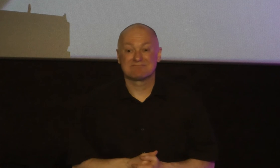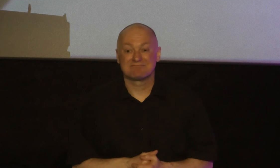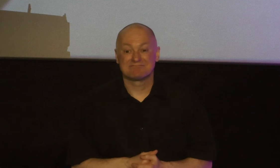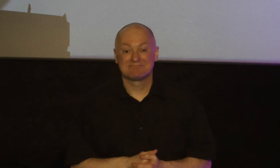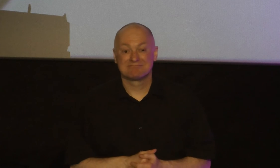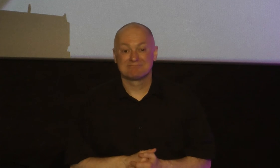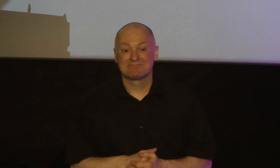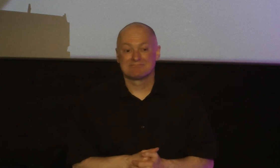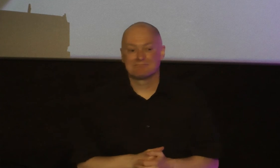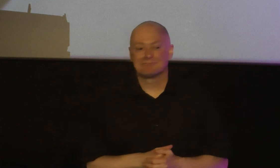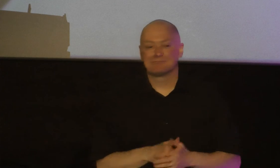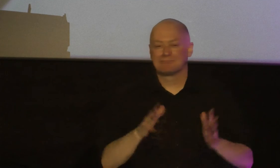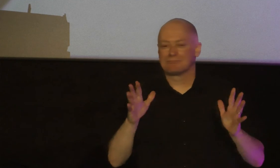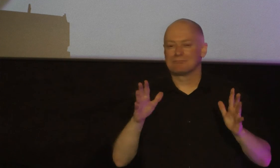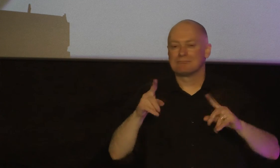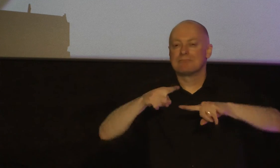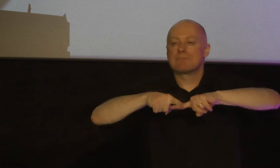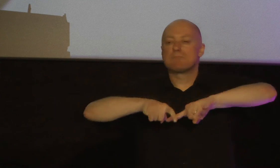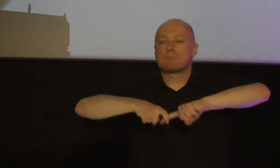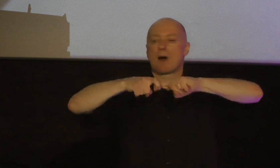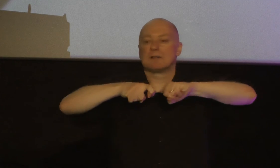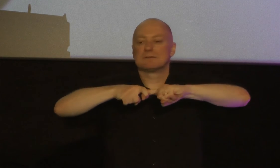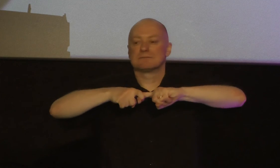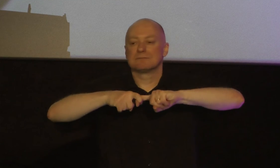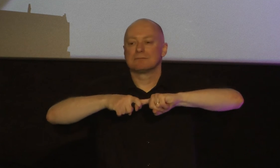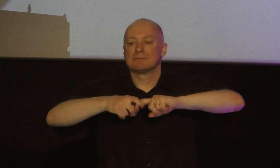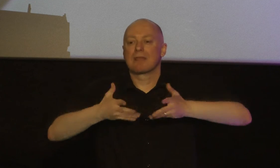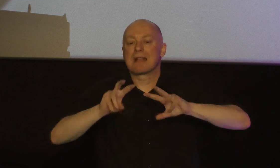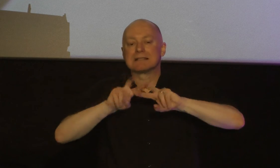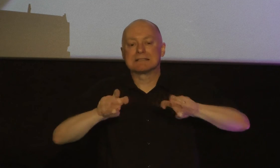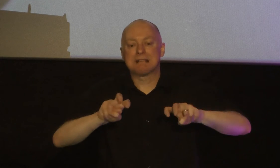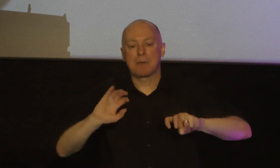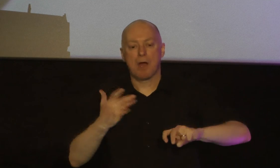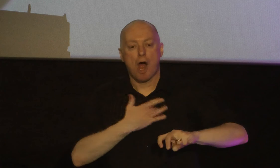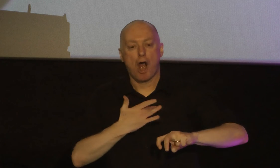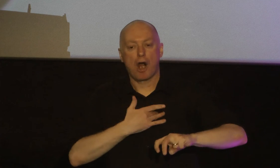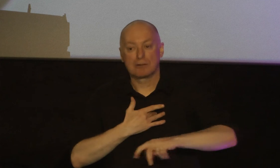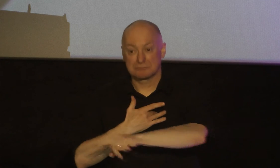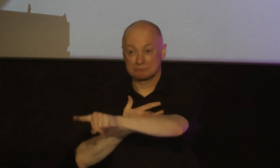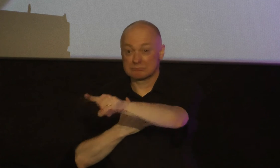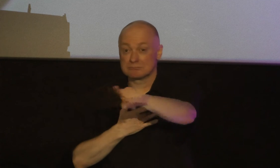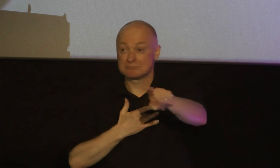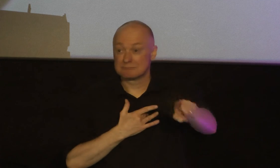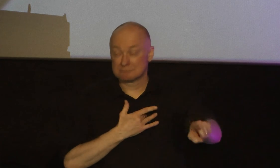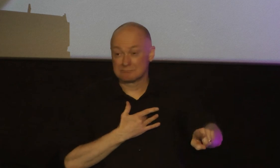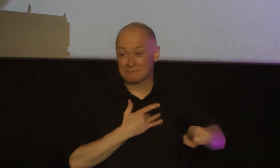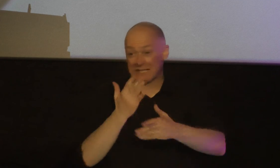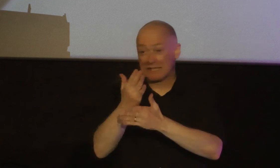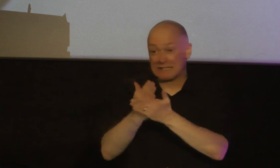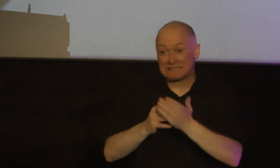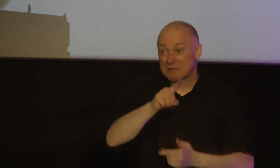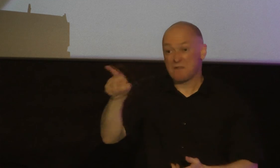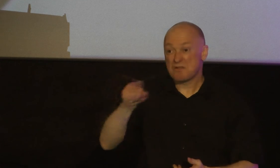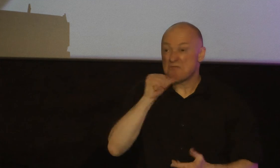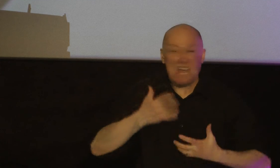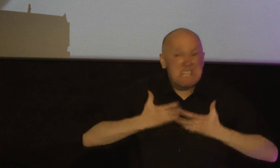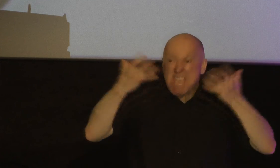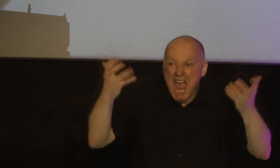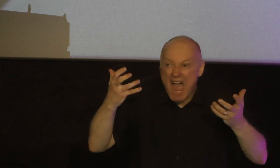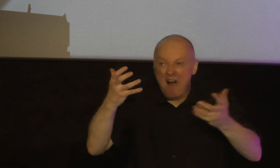so we'll pause here for a moment and examine our hearts there are people in this room probably who aren't yellers you don't throw things